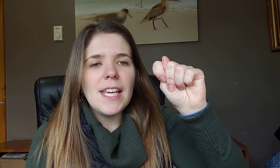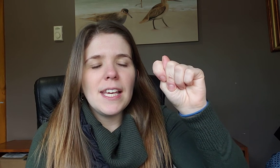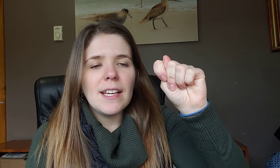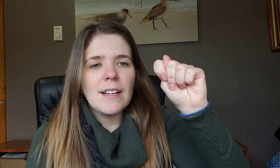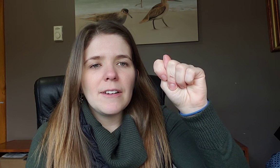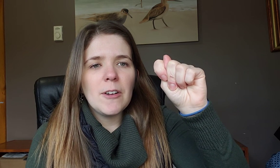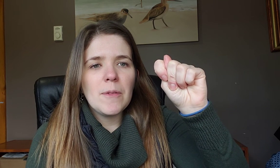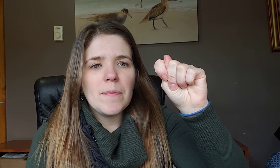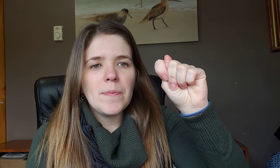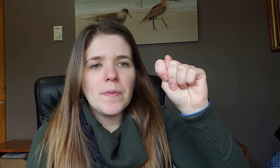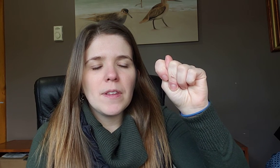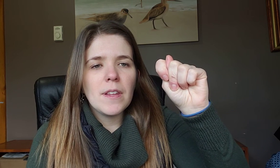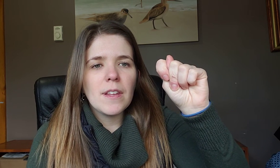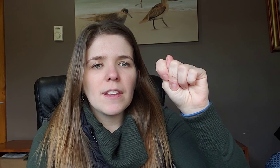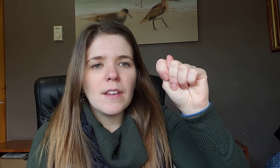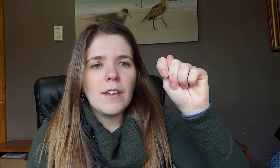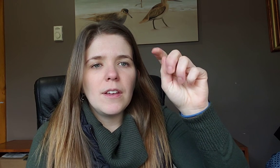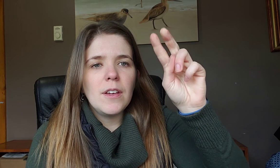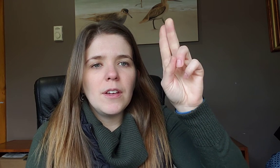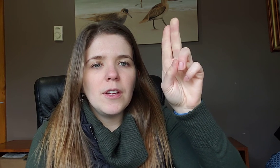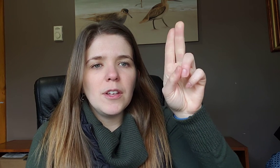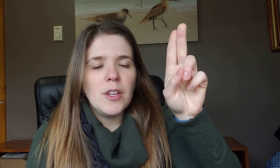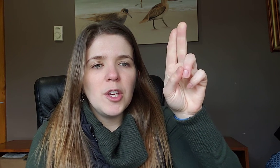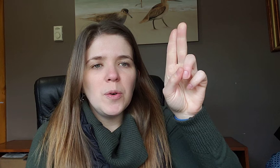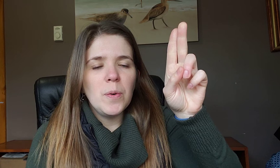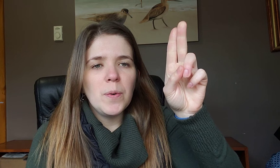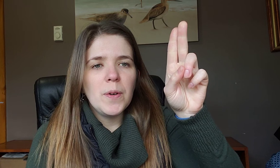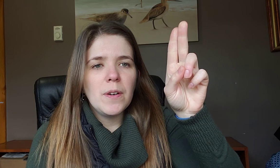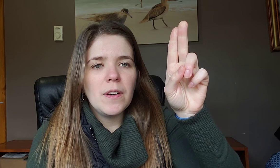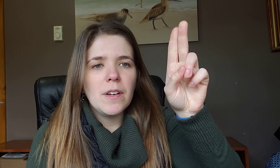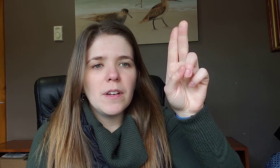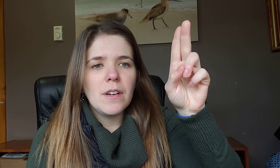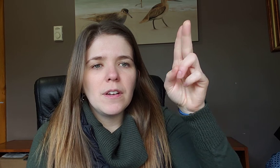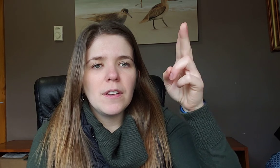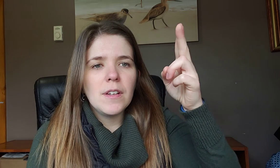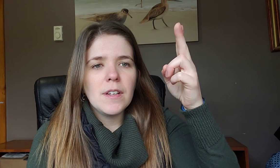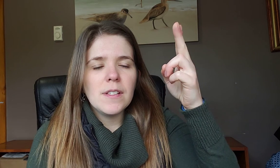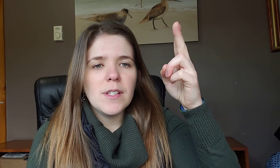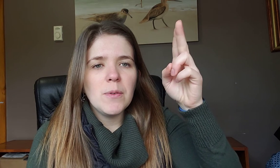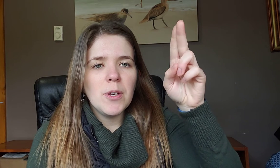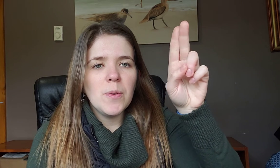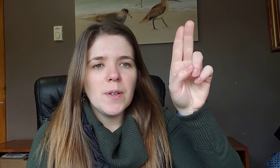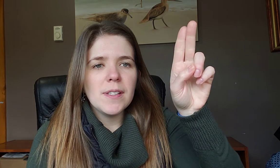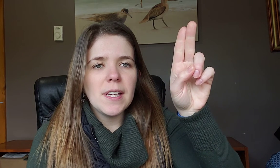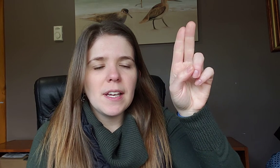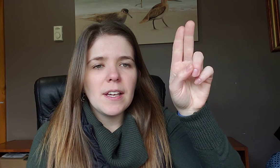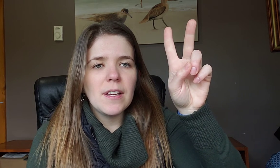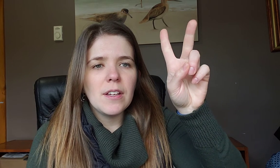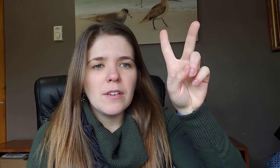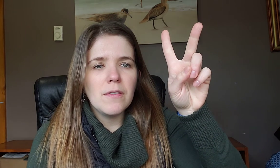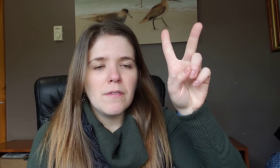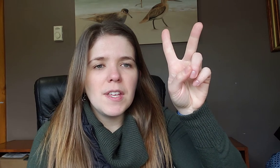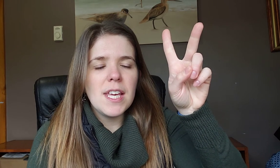you see what you looks like me